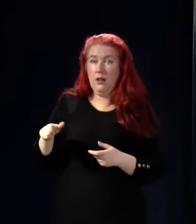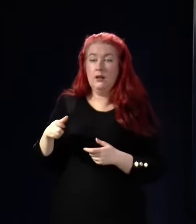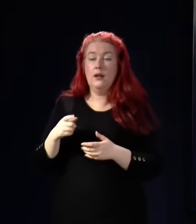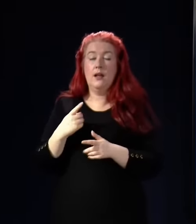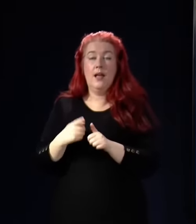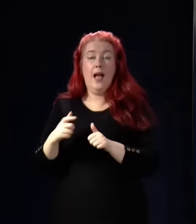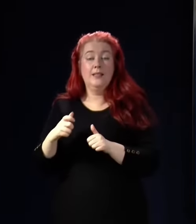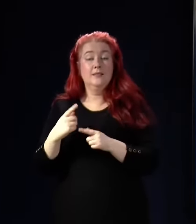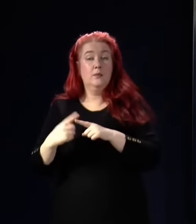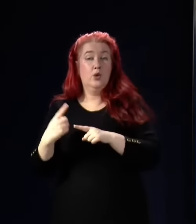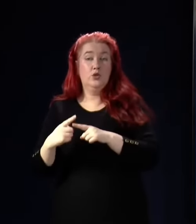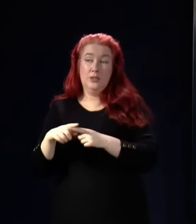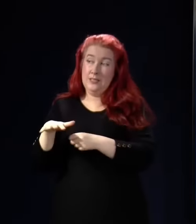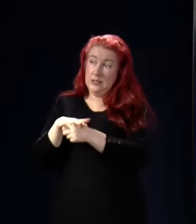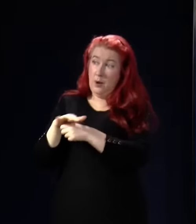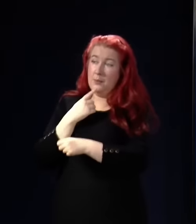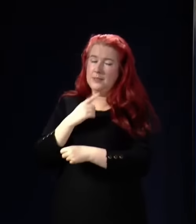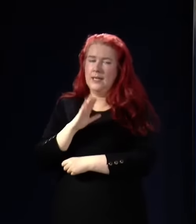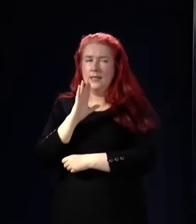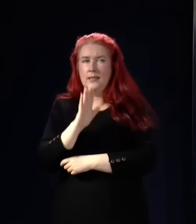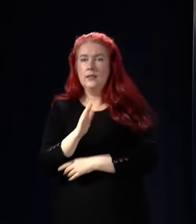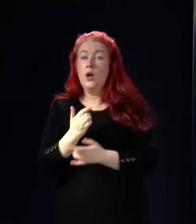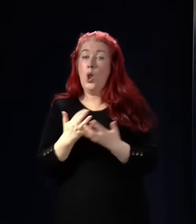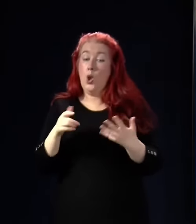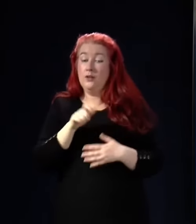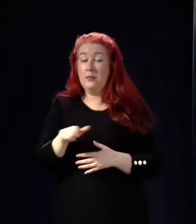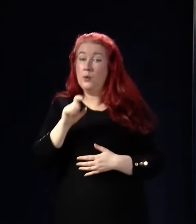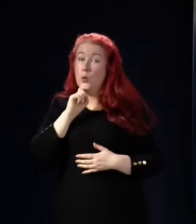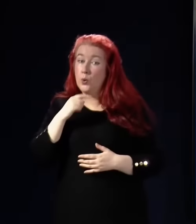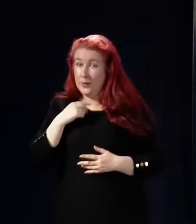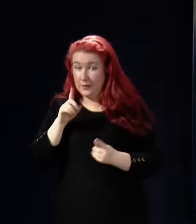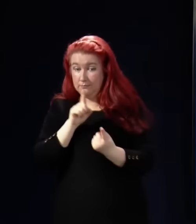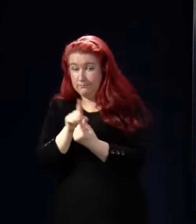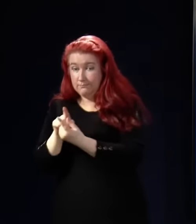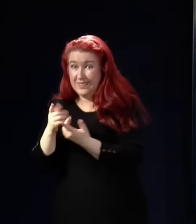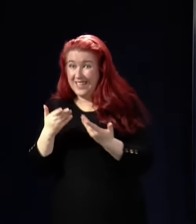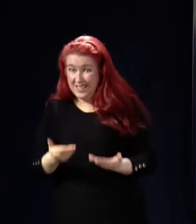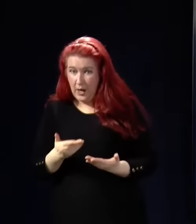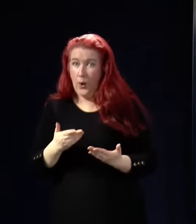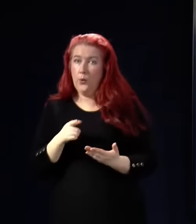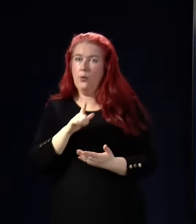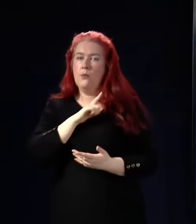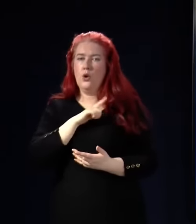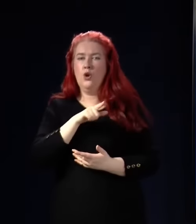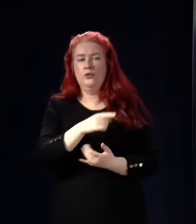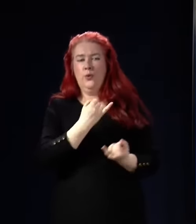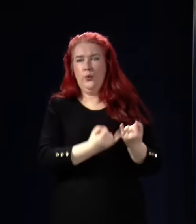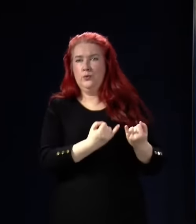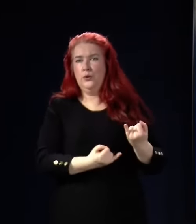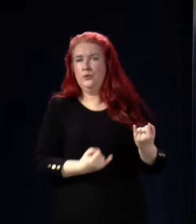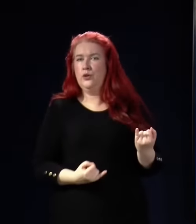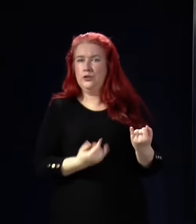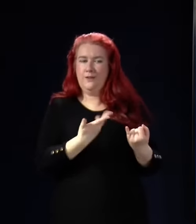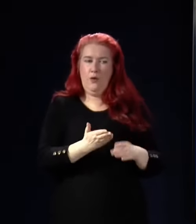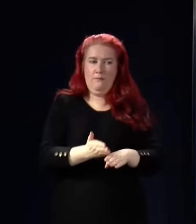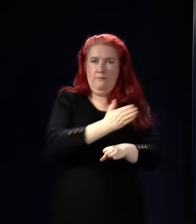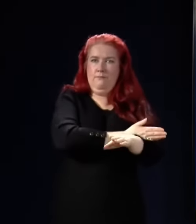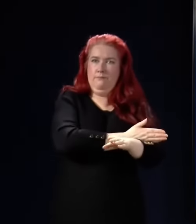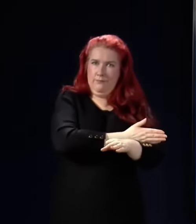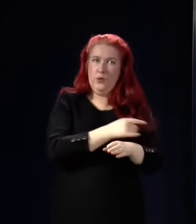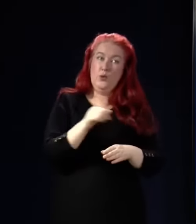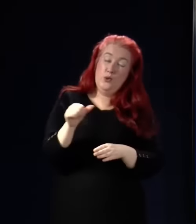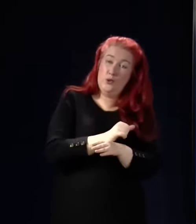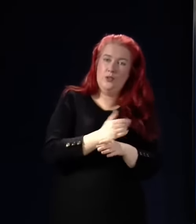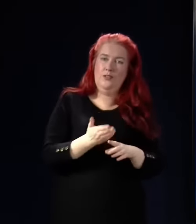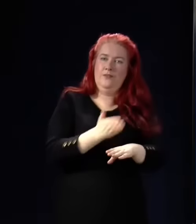A&E departments up and down the country tell me that a number of people they're seeing are of higher acuity because they've deteriorated and deconditioned because they've not